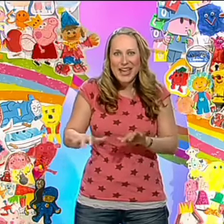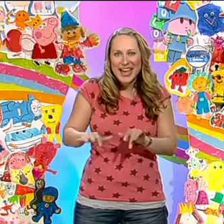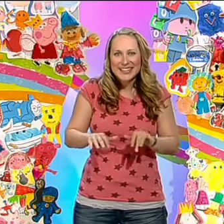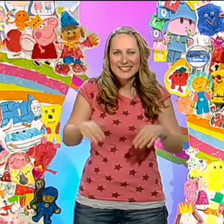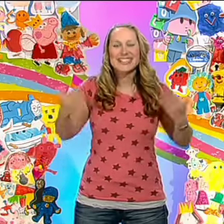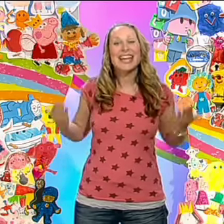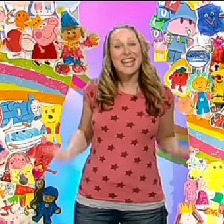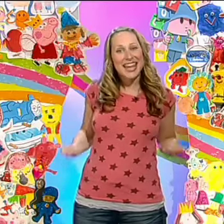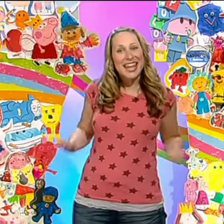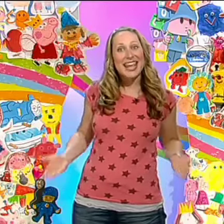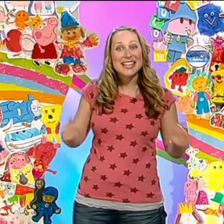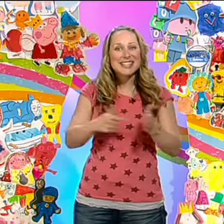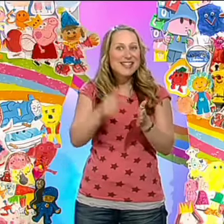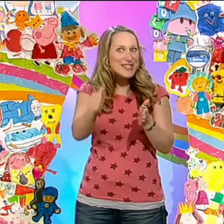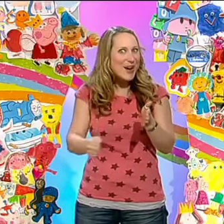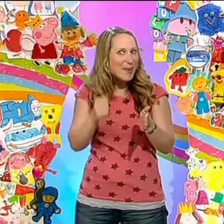there. Here's Thomas.